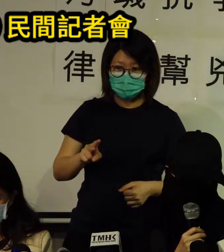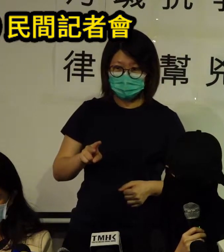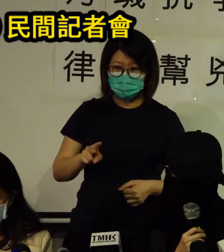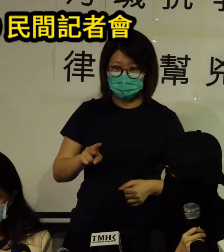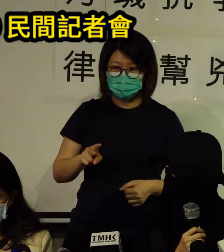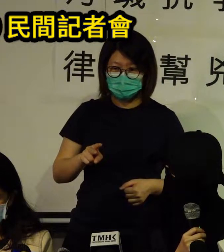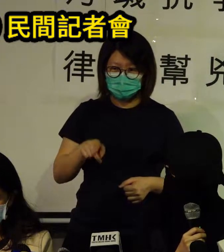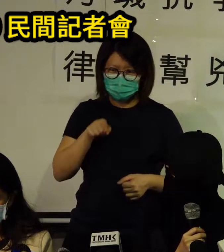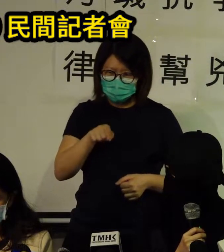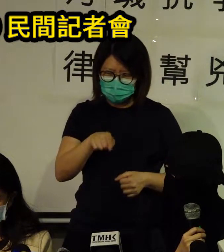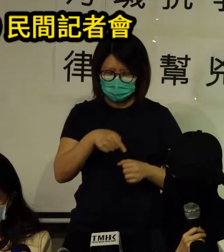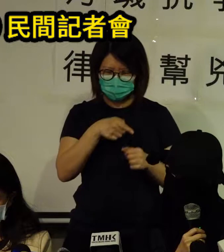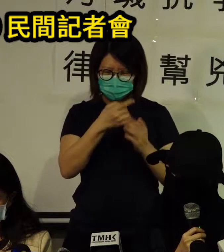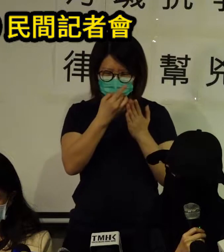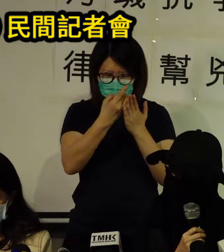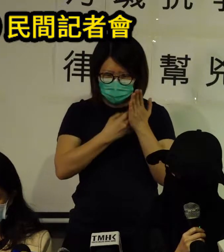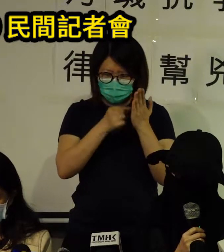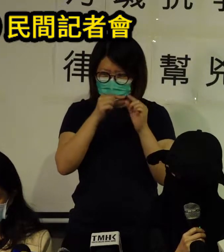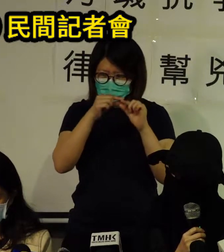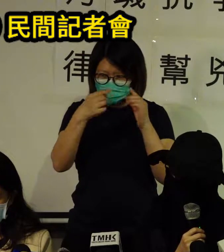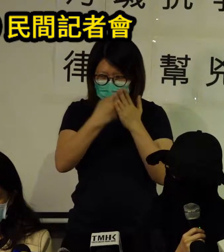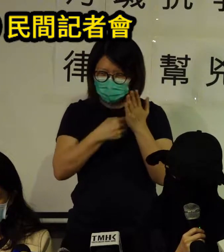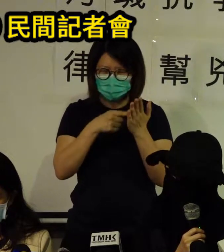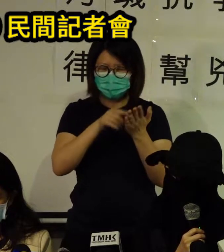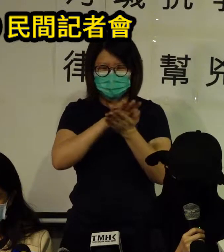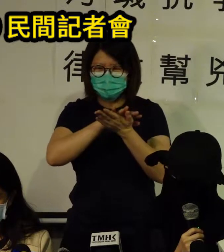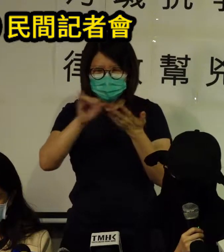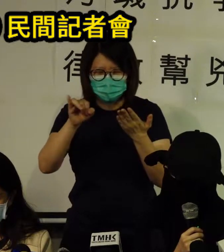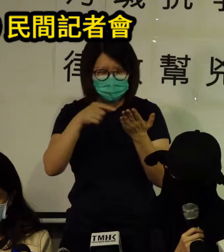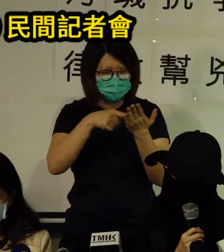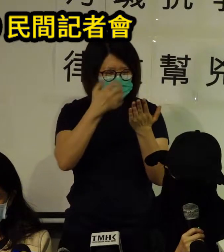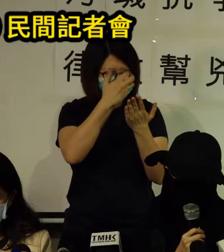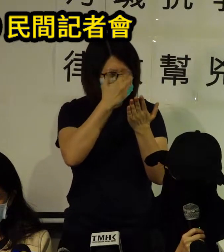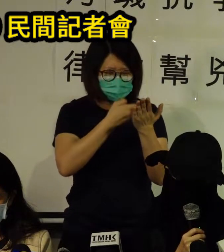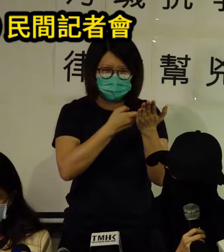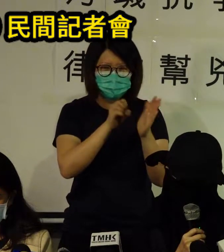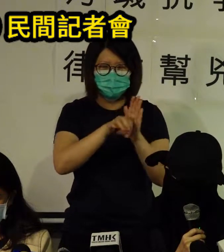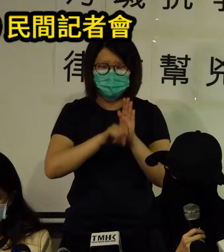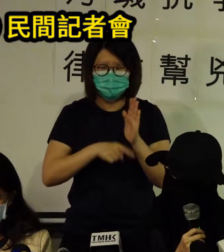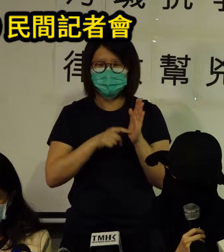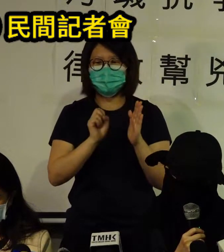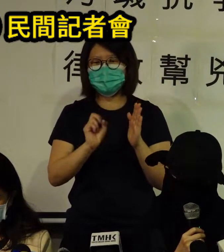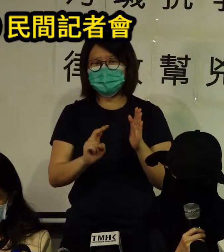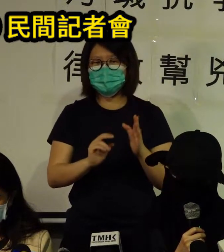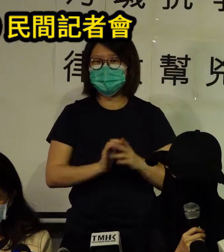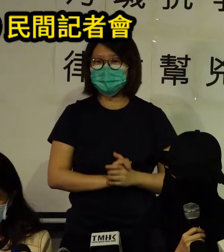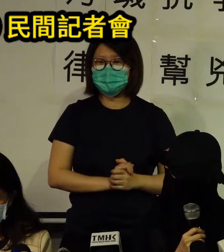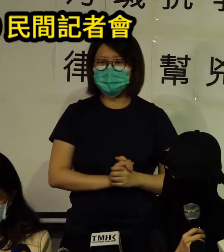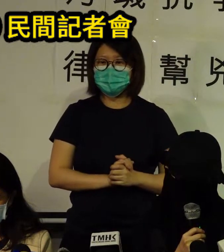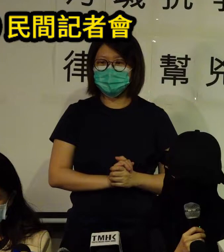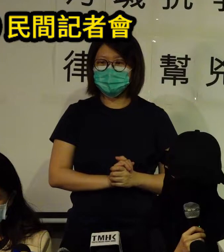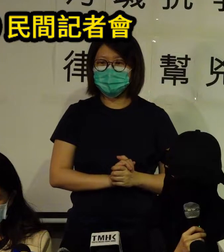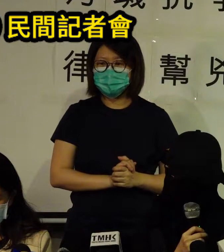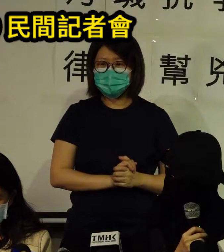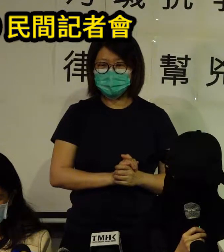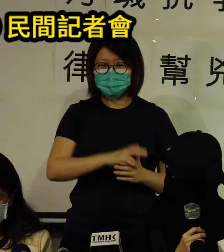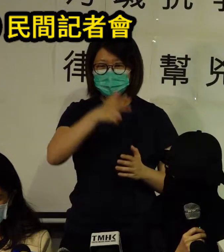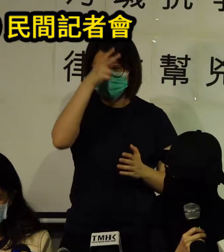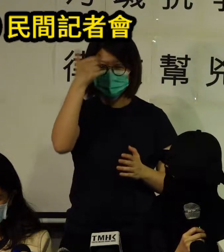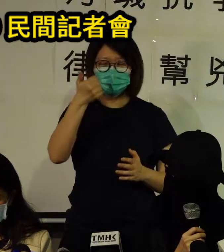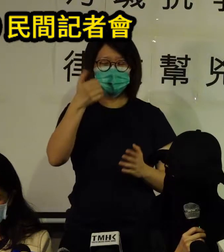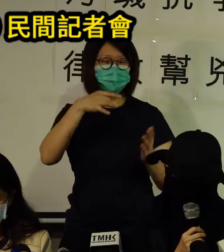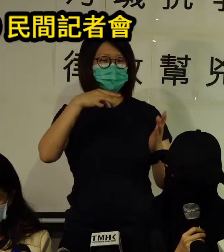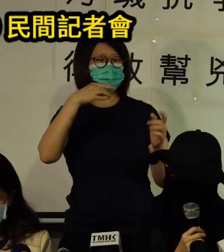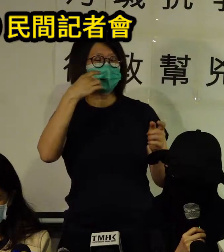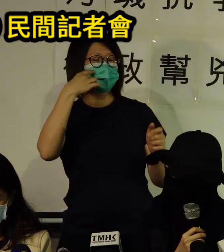provisions relating to these offenses are ambiguous and ill-defined for example a breach of the